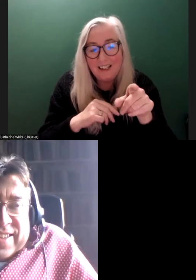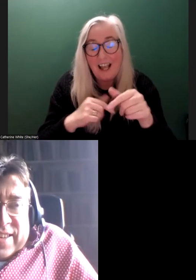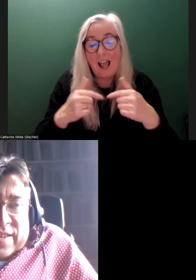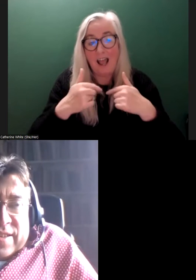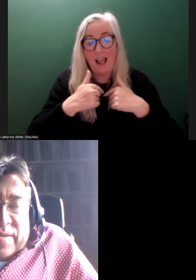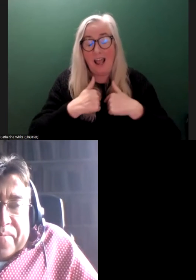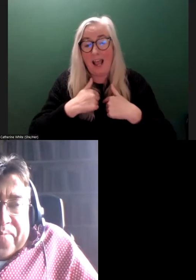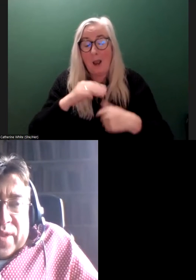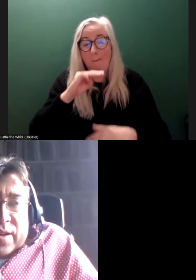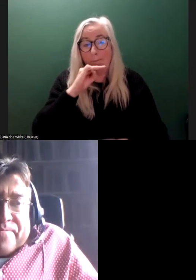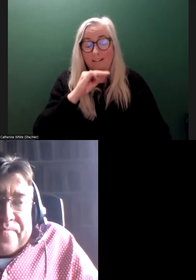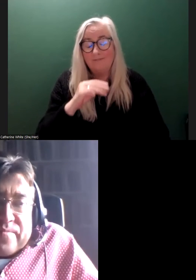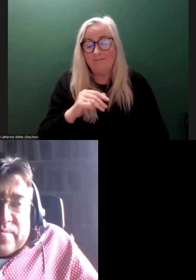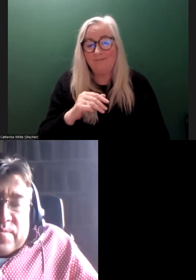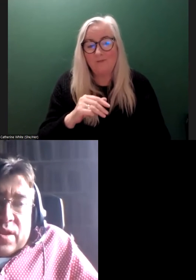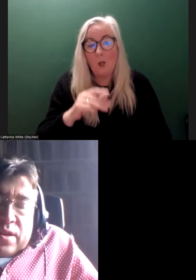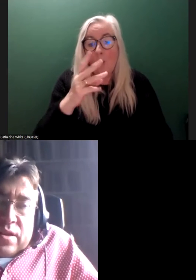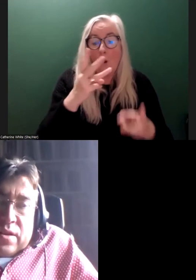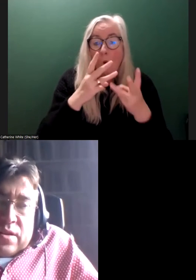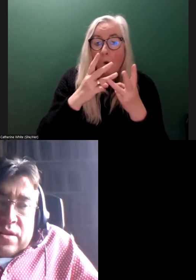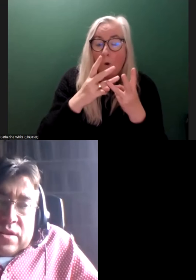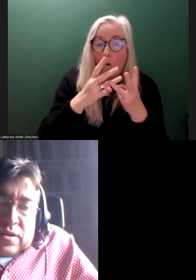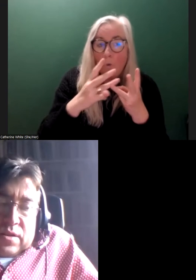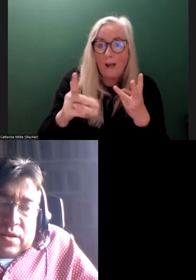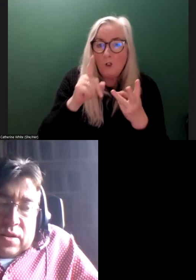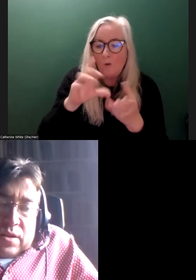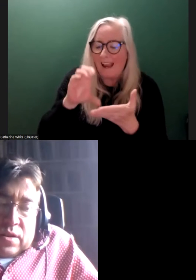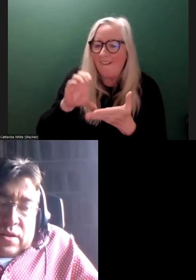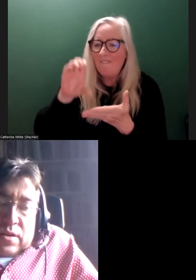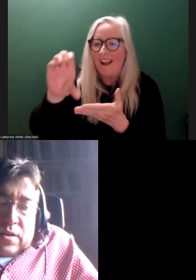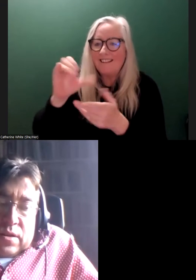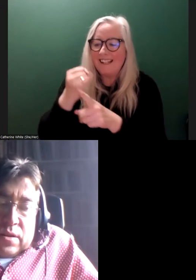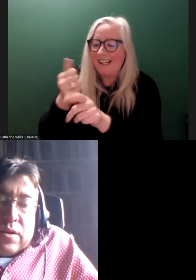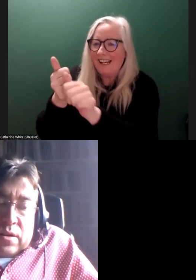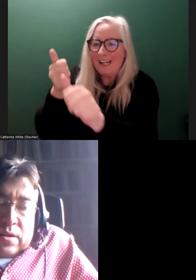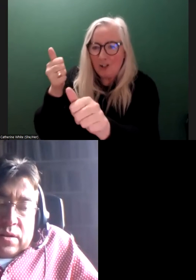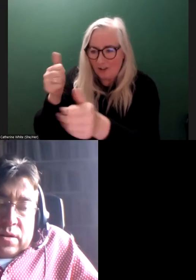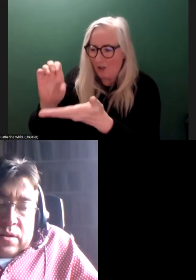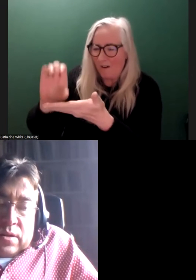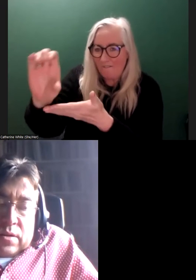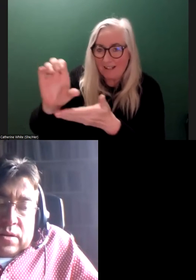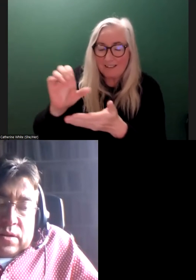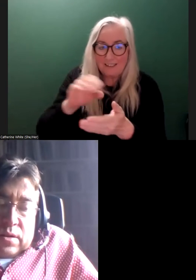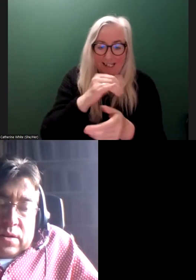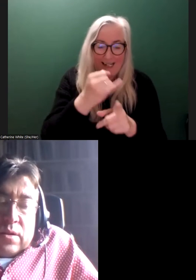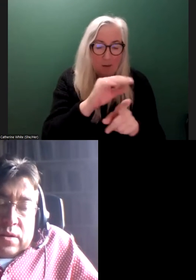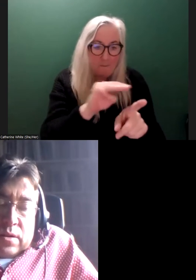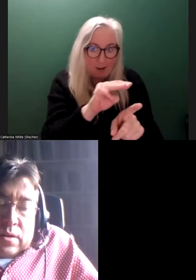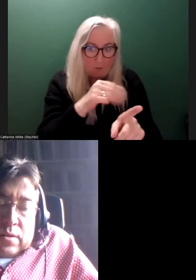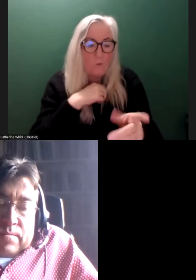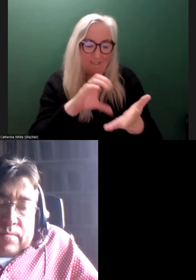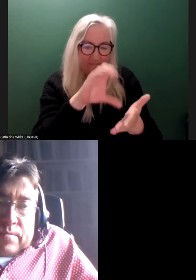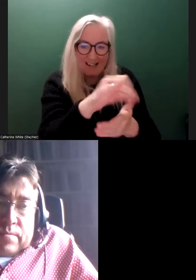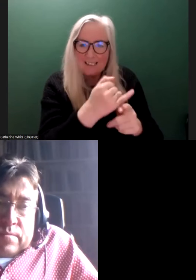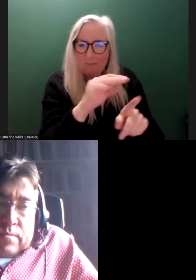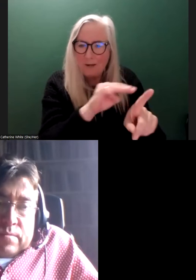What I mean is that there's one thing, when you invest in an industry, you're investing in industry. When you invest in people, you invest in people. And we need to